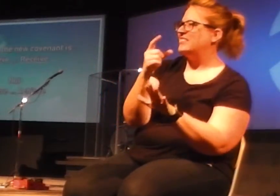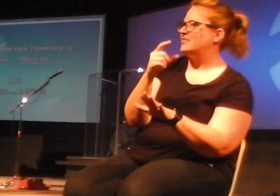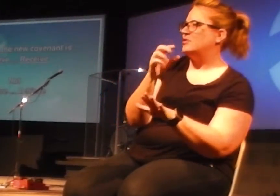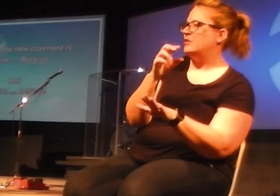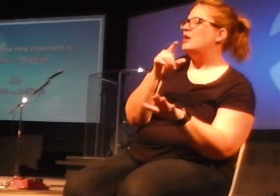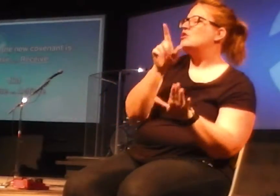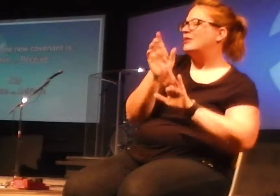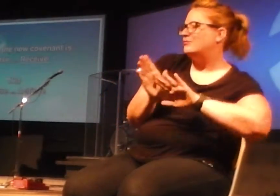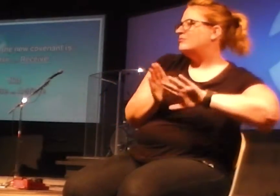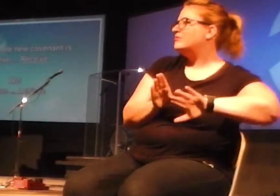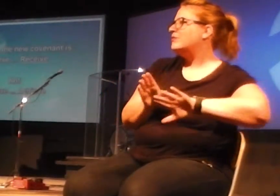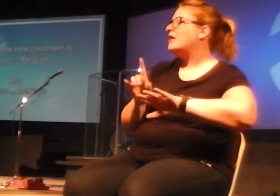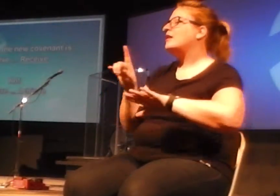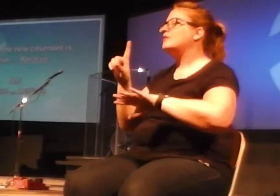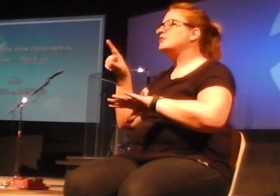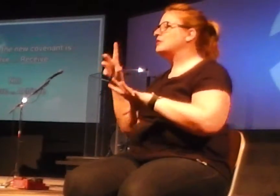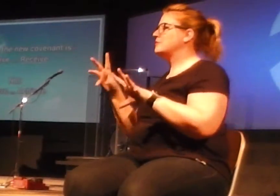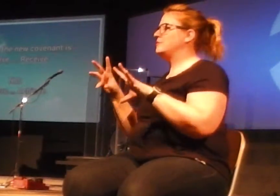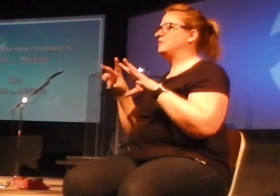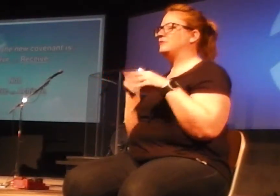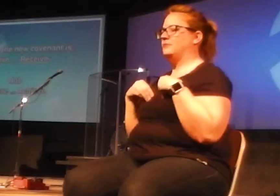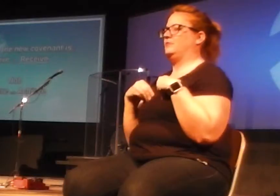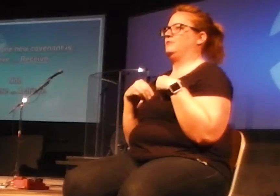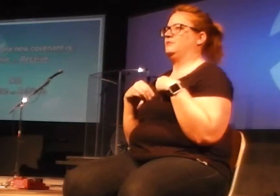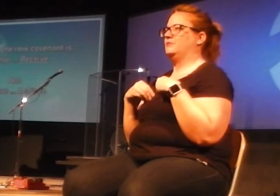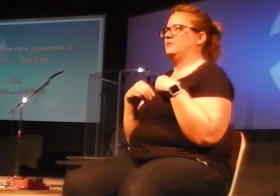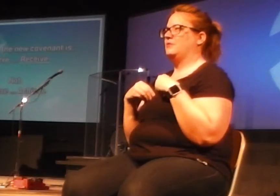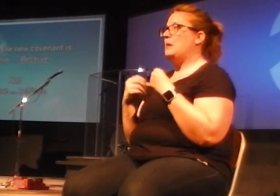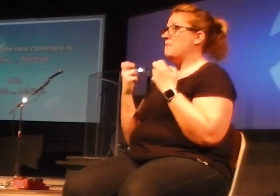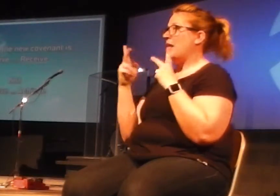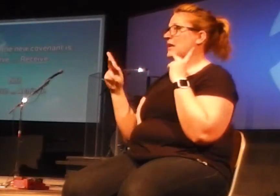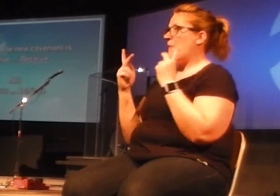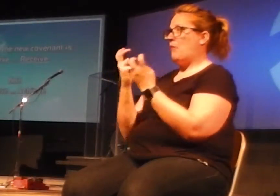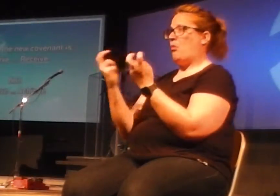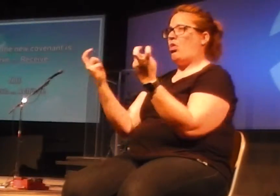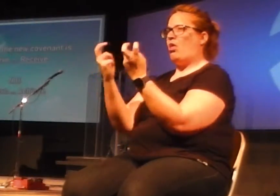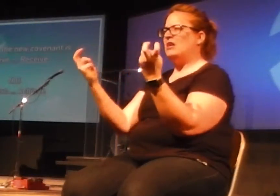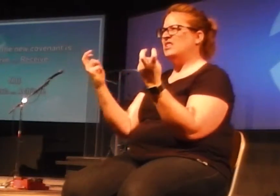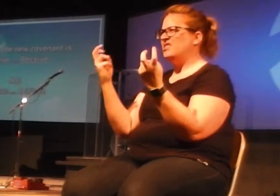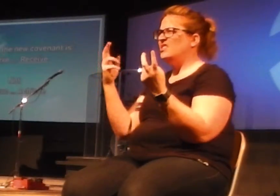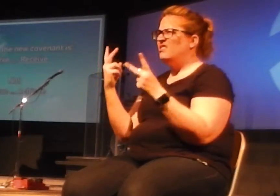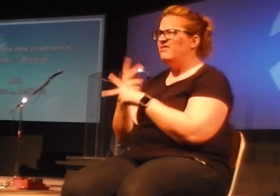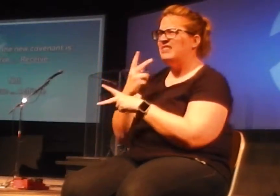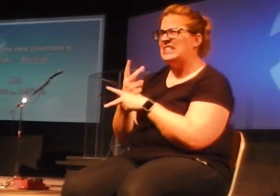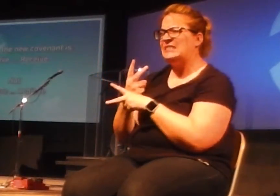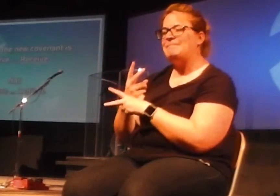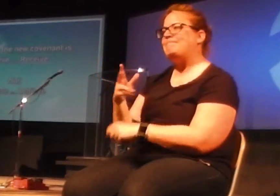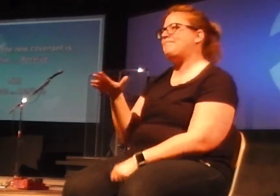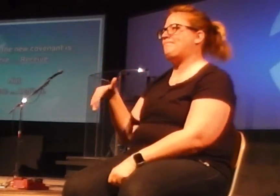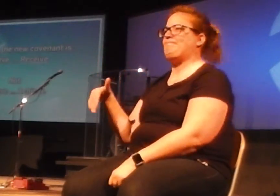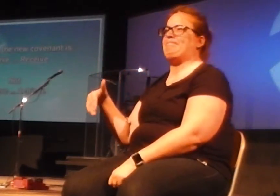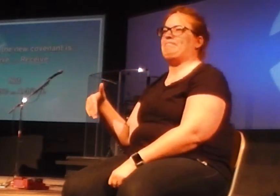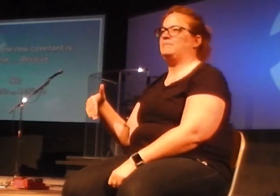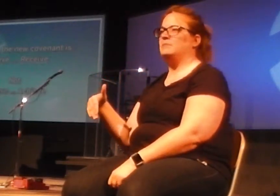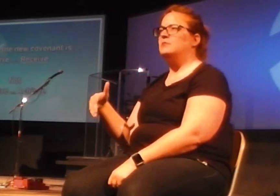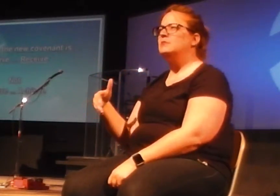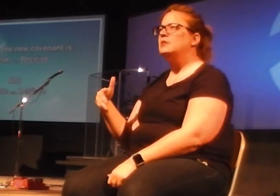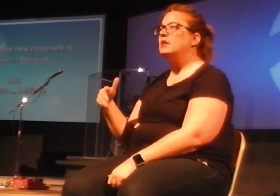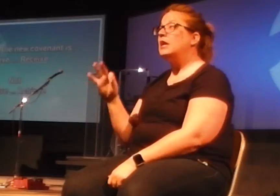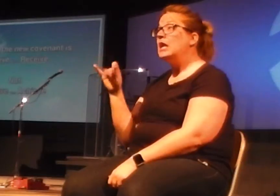For many of us, we haven't quite figured that out yet. And I want you to know that you're welcome here